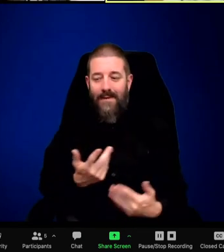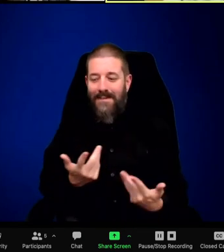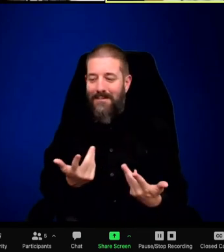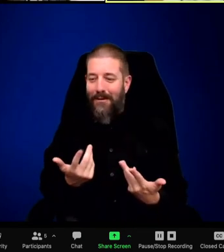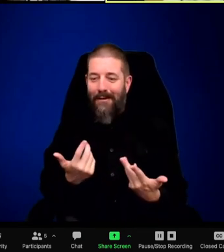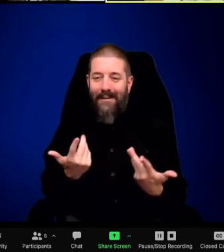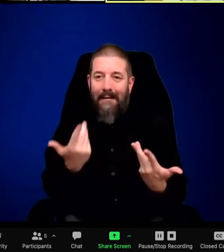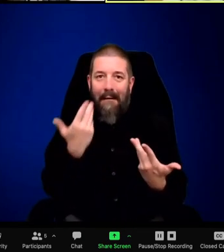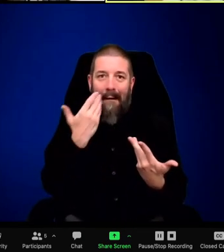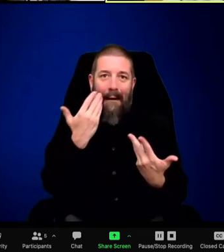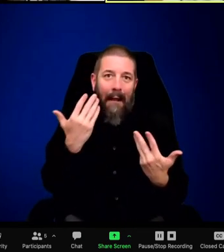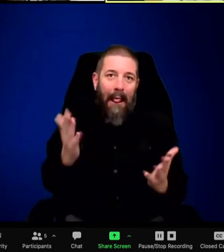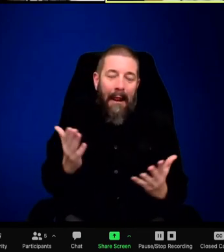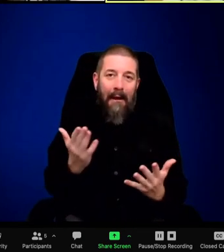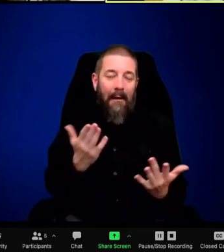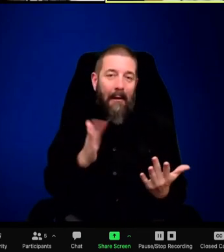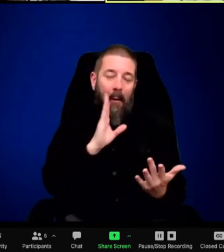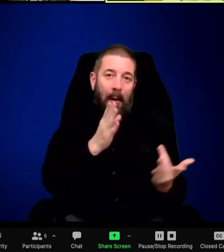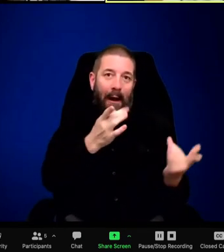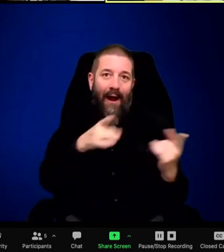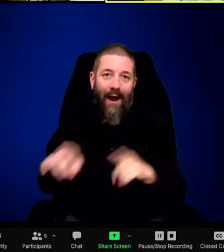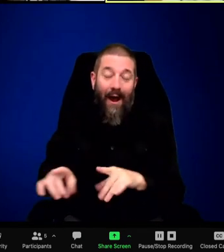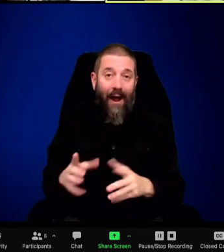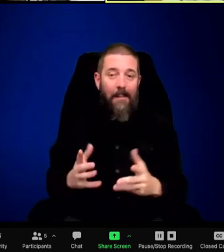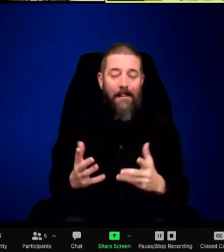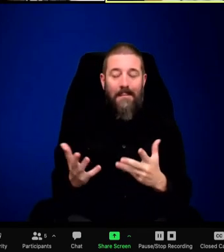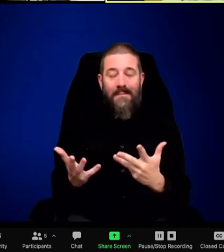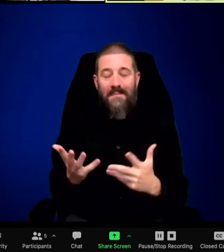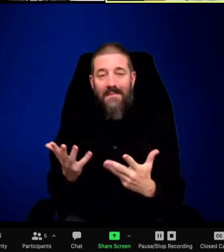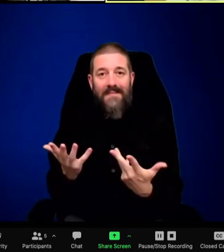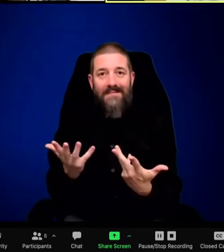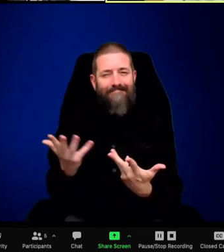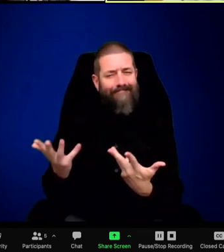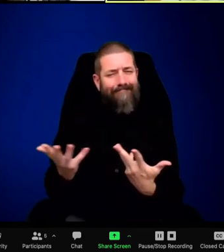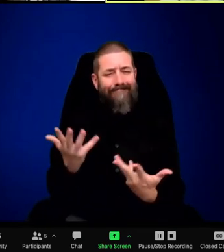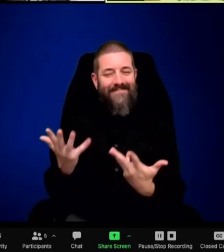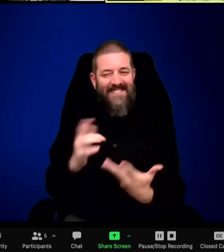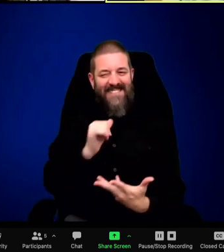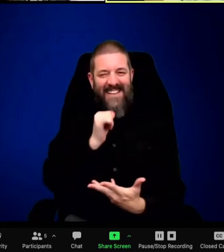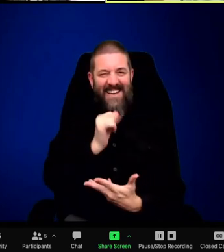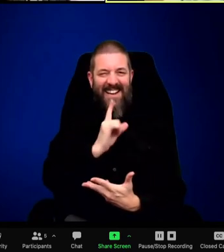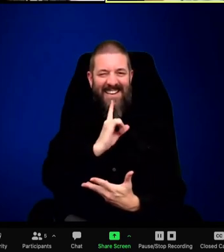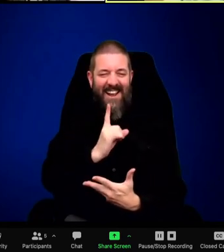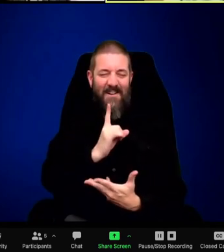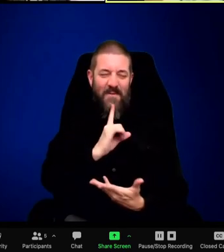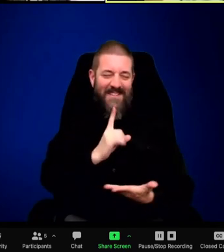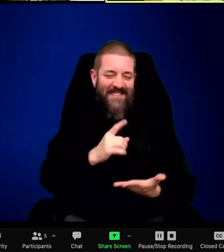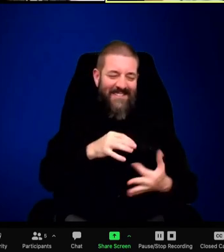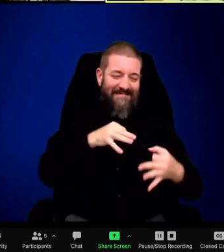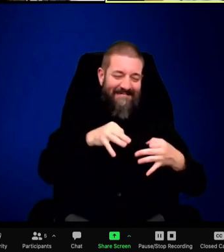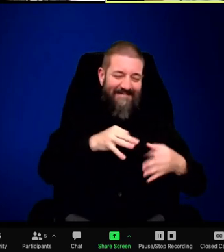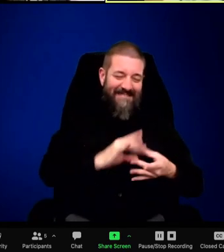out for every day, um, early, uh, I reached the 15-year point.